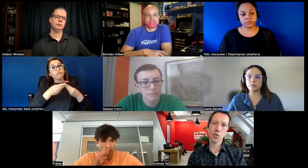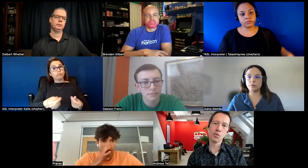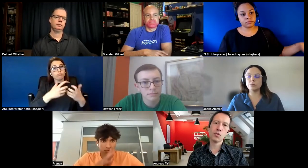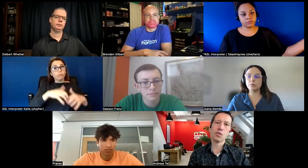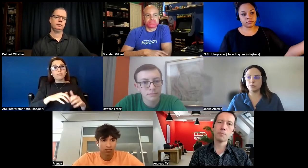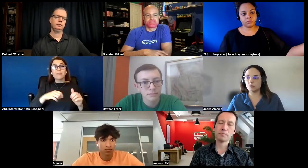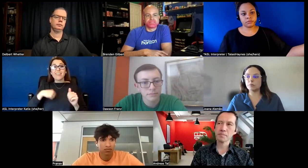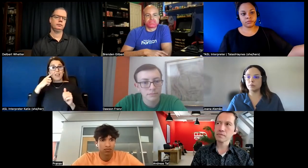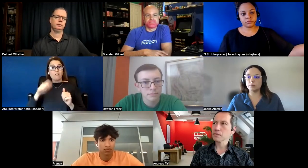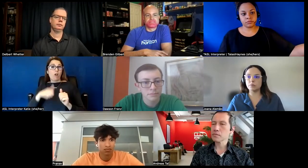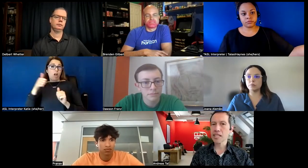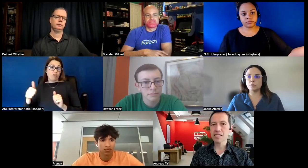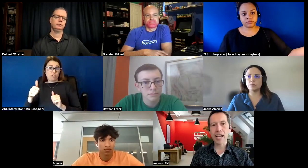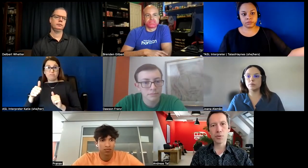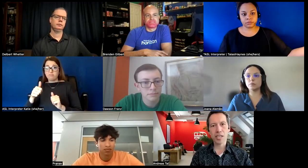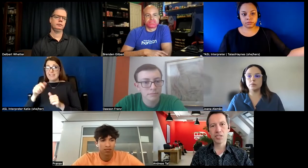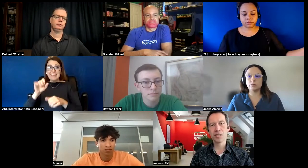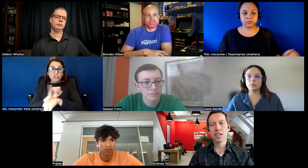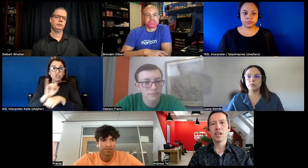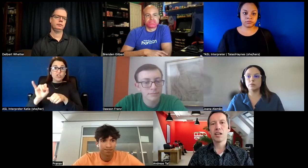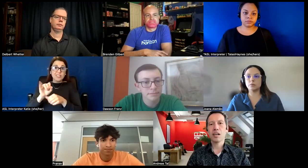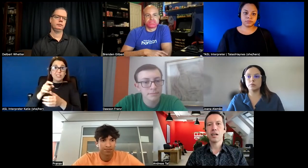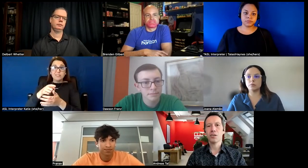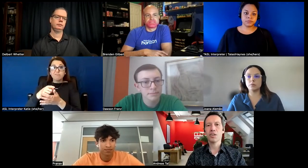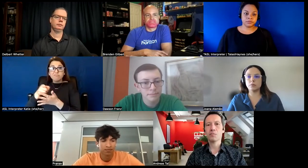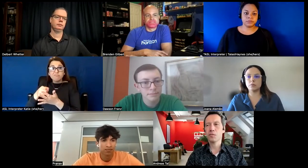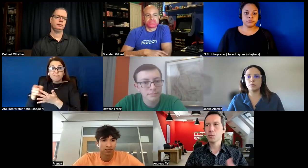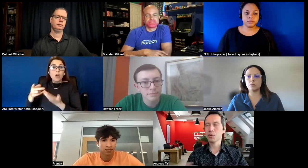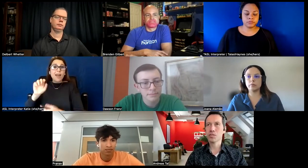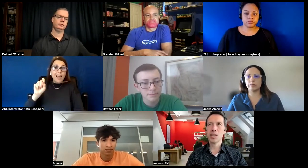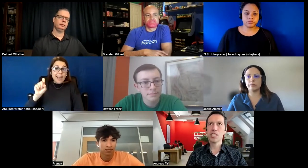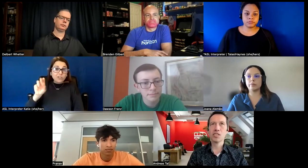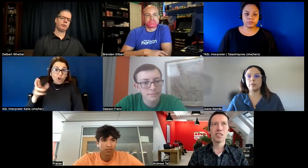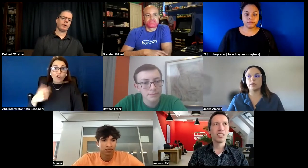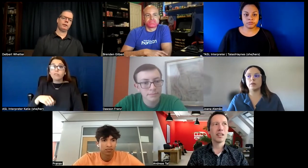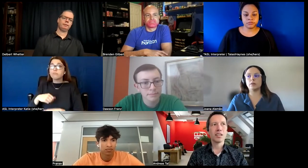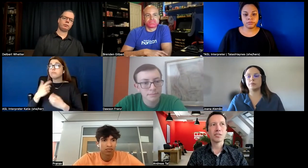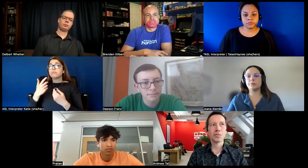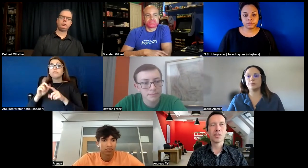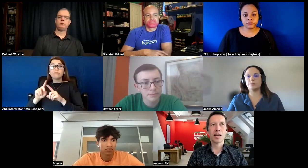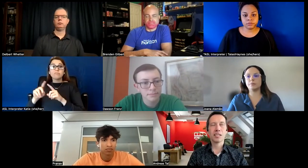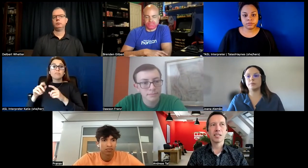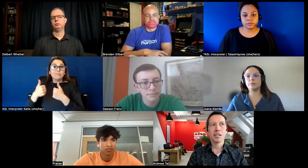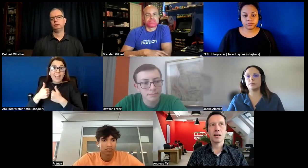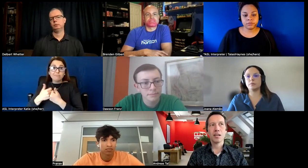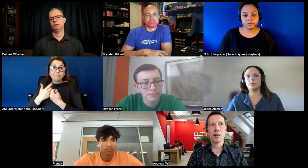for xr creation uh or world creation uh so that um